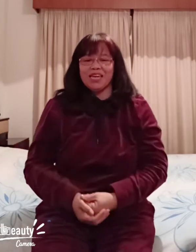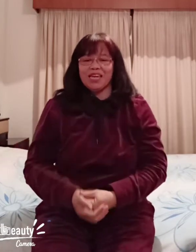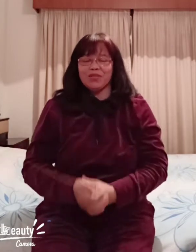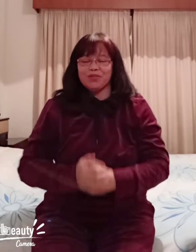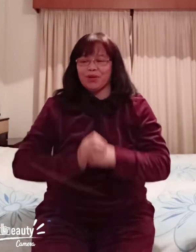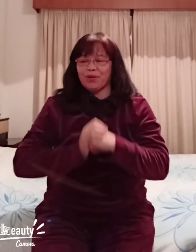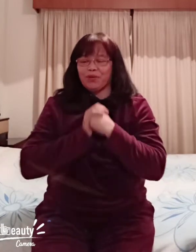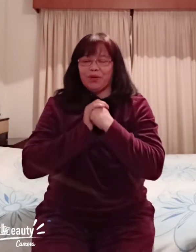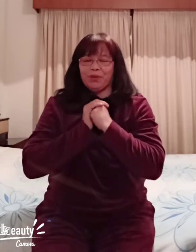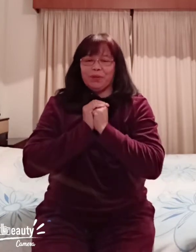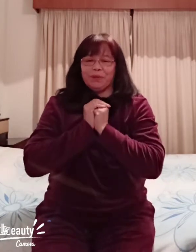so um